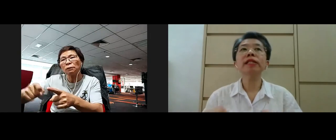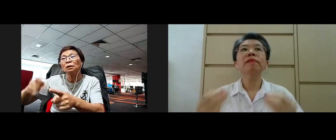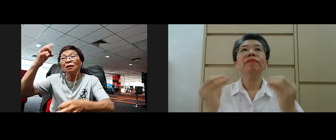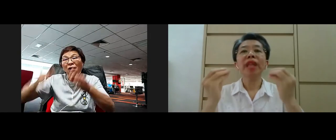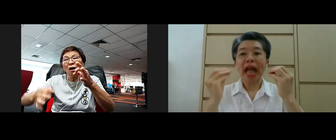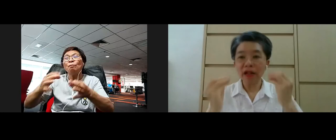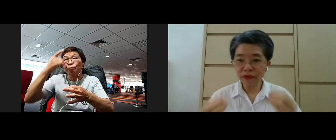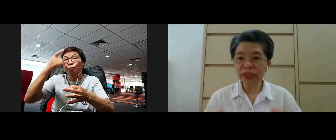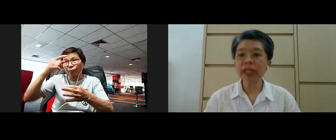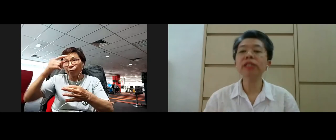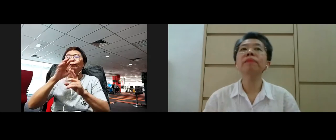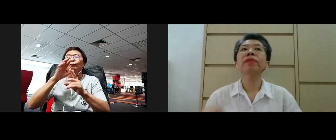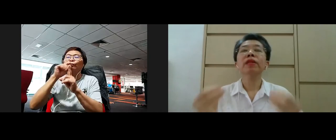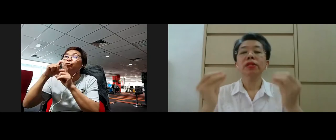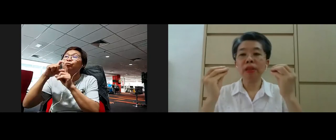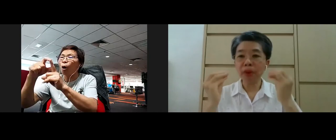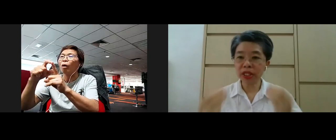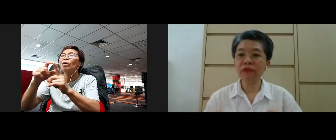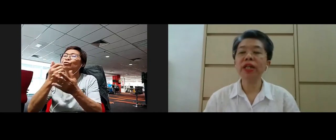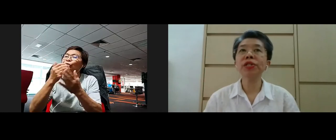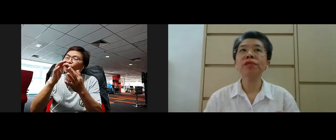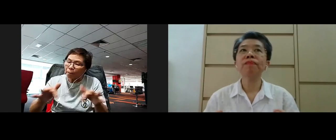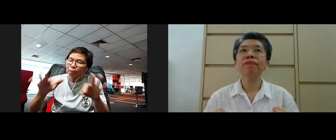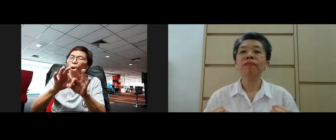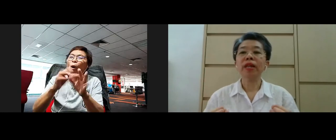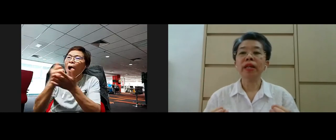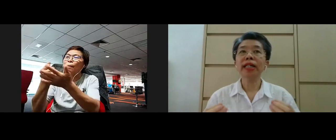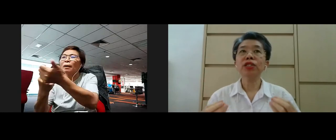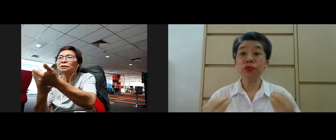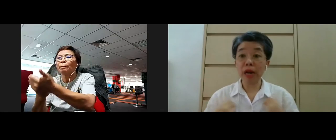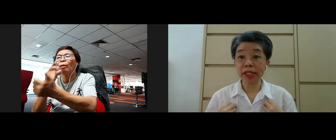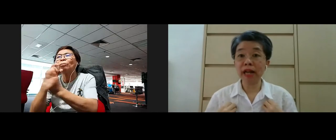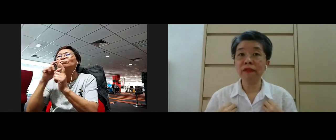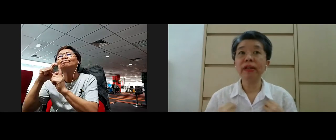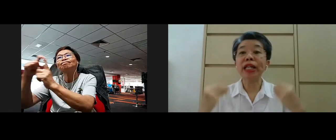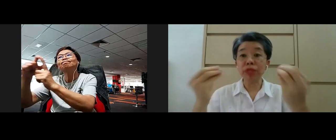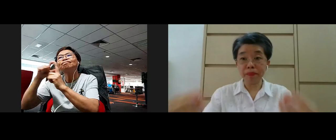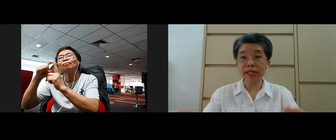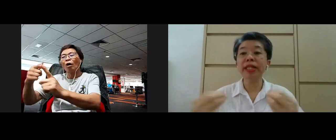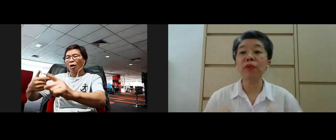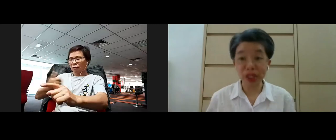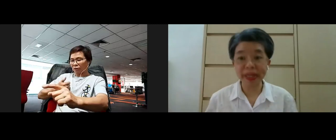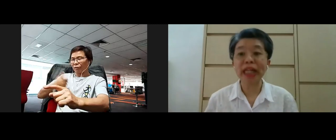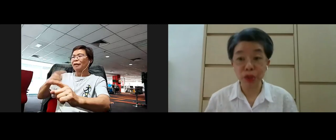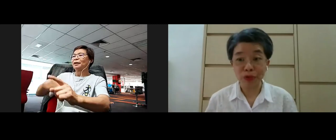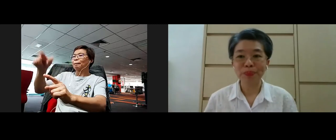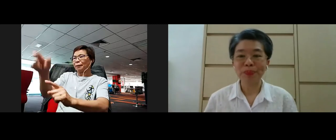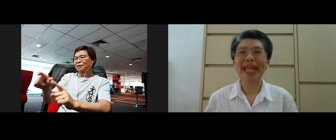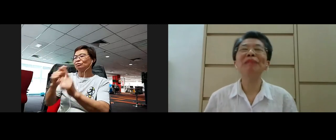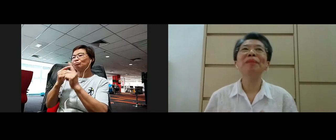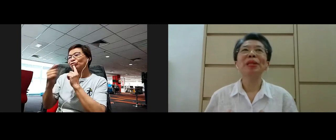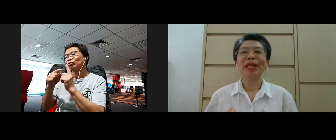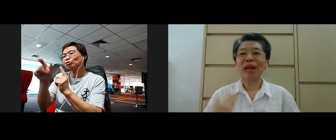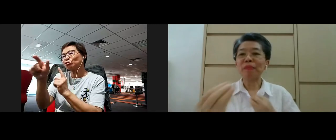usefulness helpfulness supportiveness to ourselves and to the person that we are speaking to